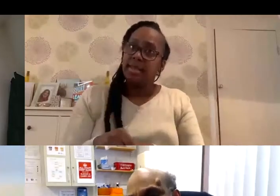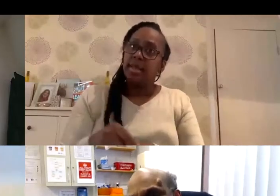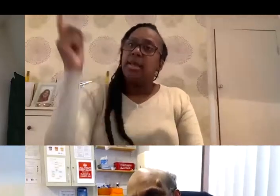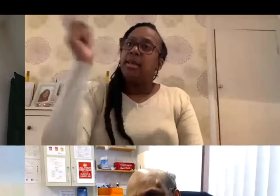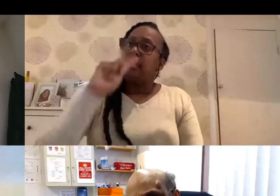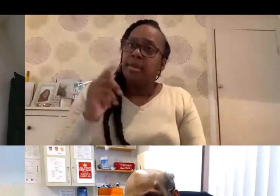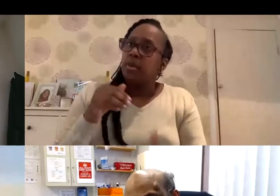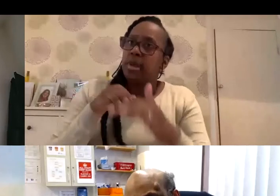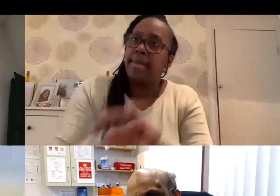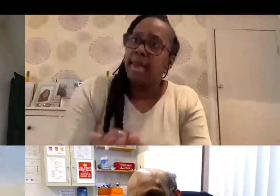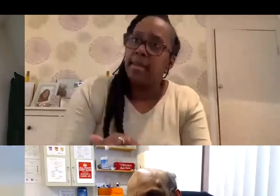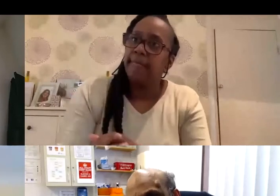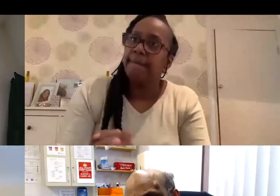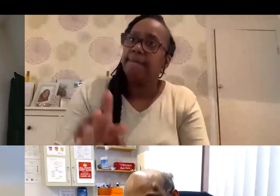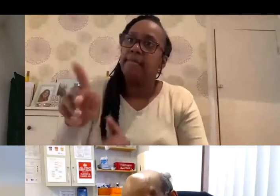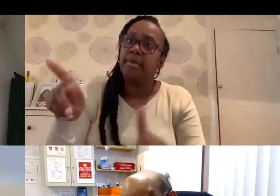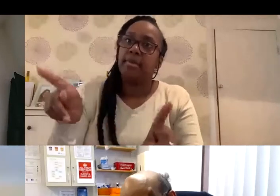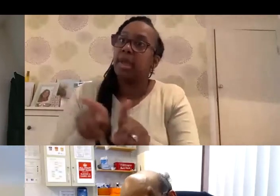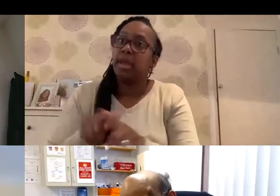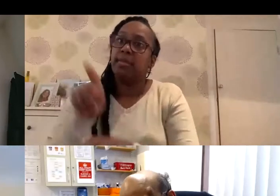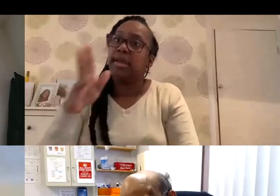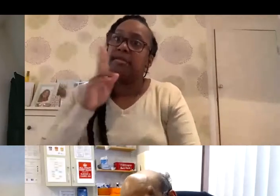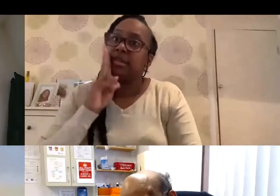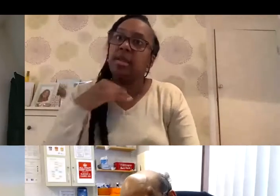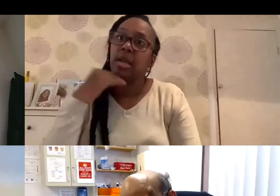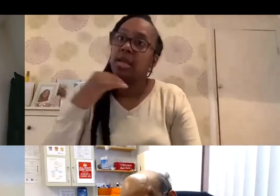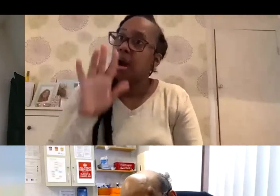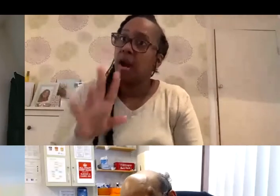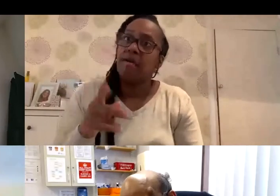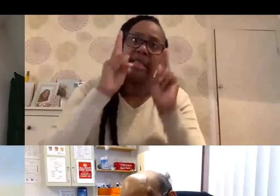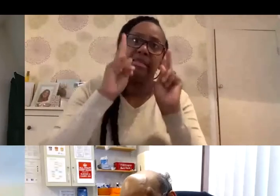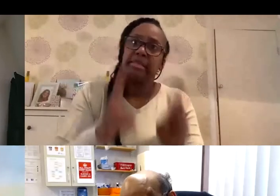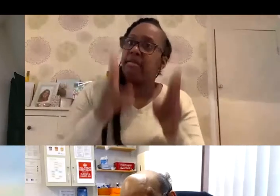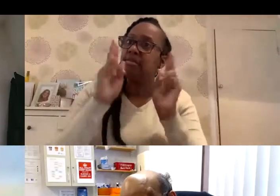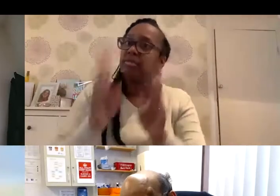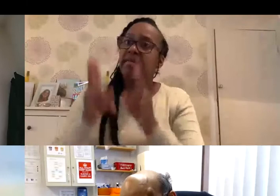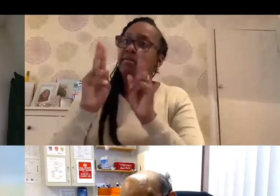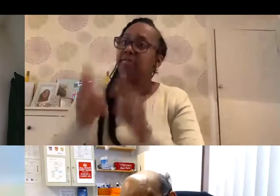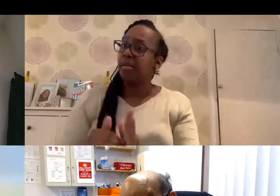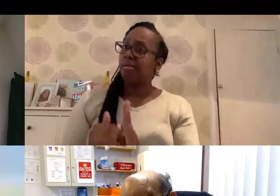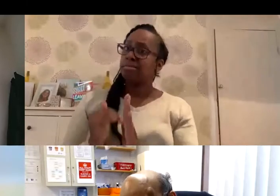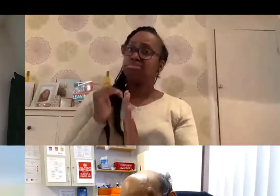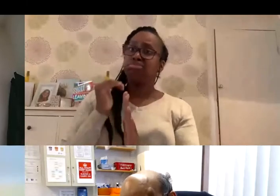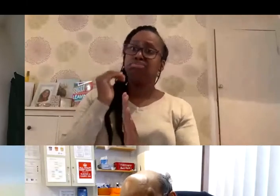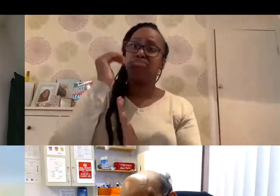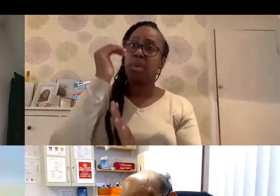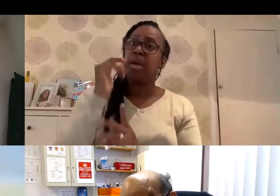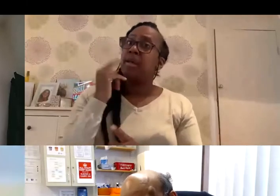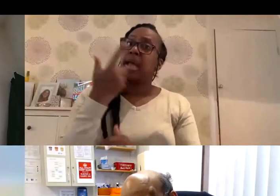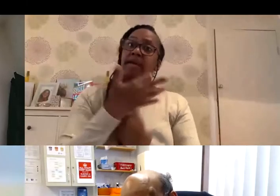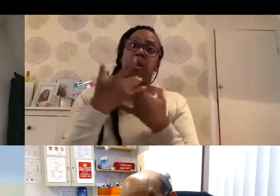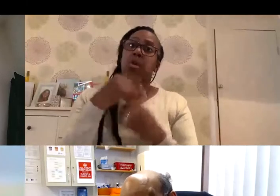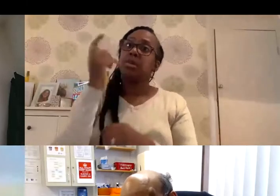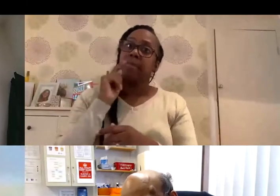step forward because, as Vasta also said, we'd all seen enough, the death rates were high, we needed to do something. And yes, I have lots of colleagues